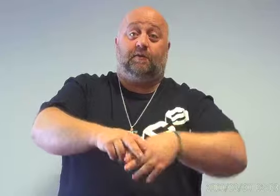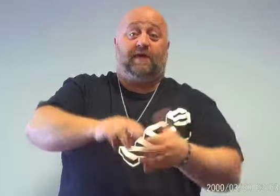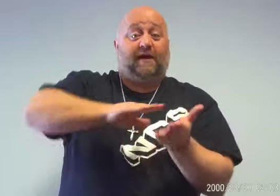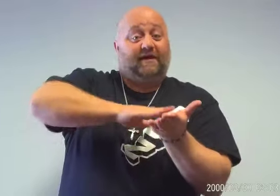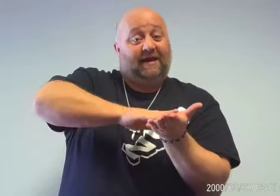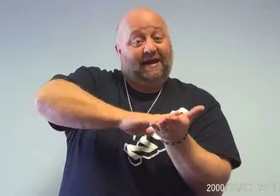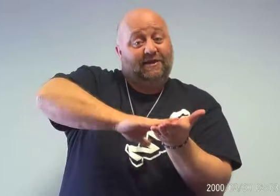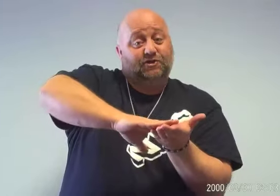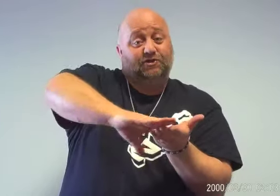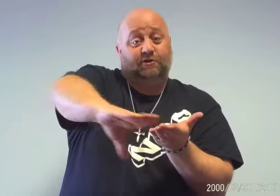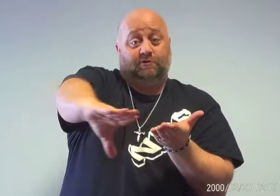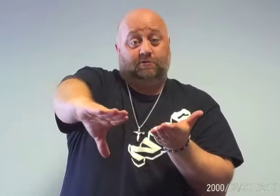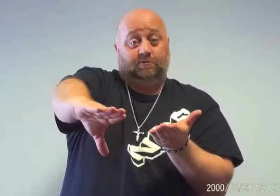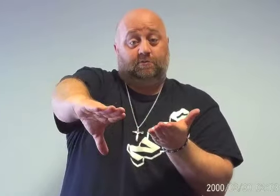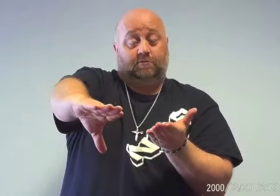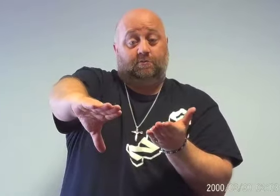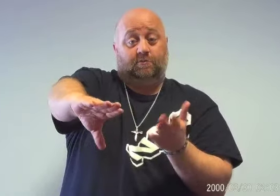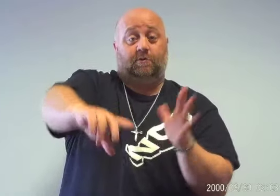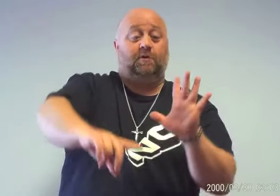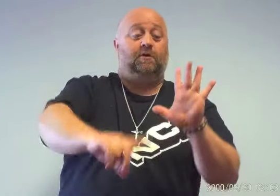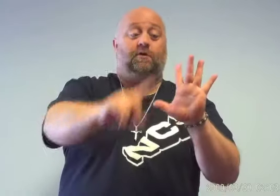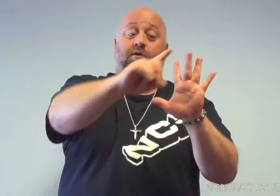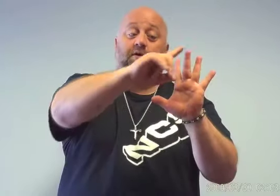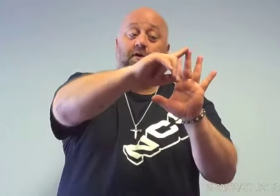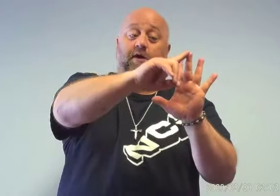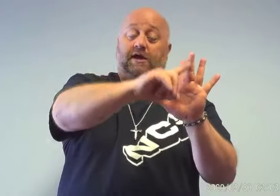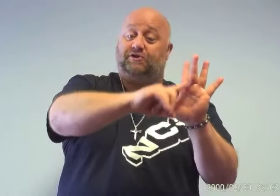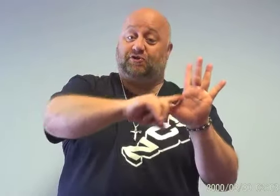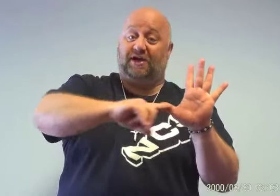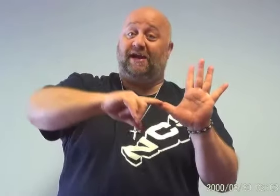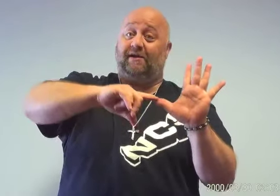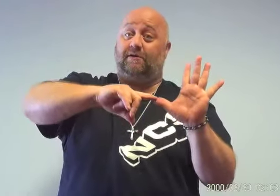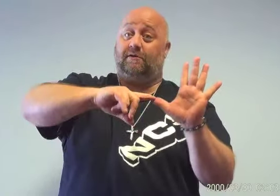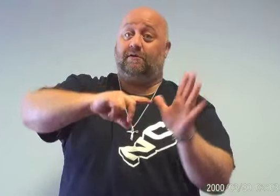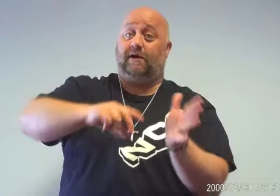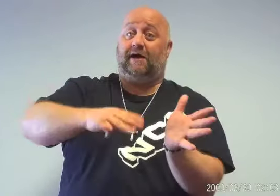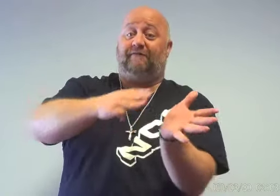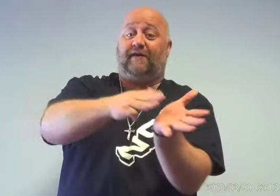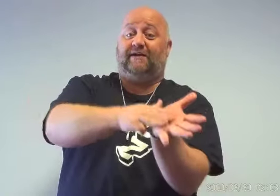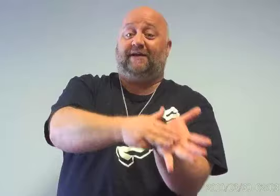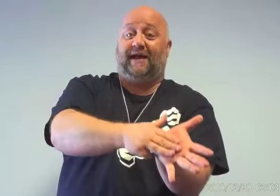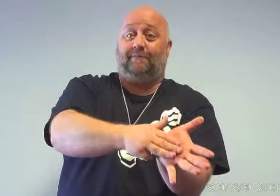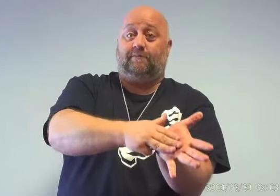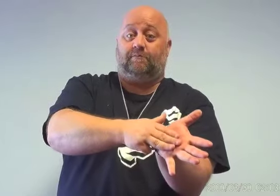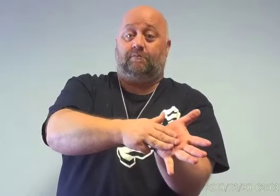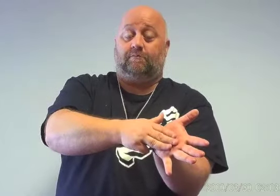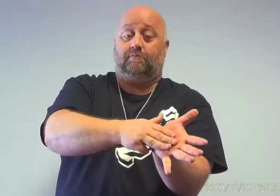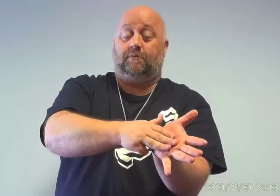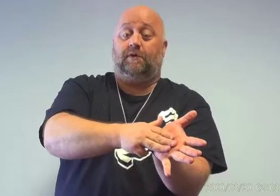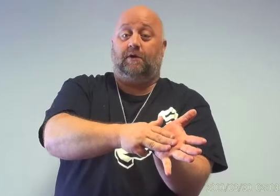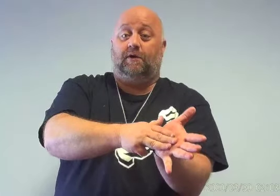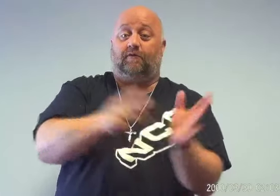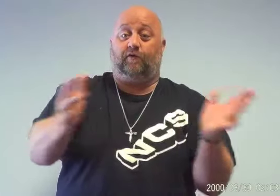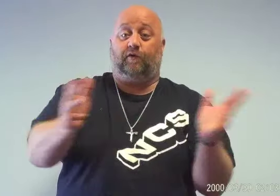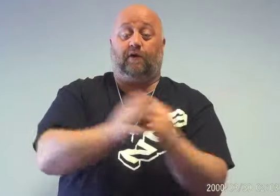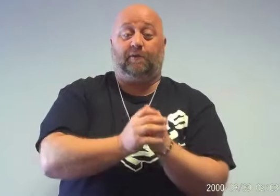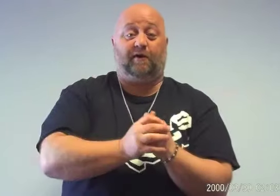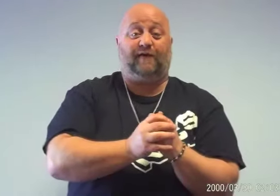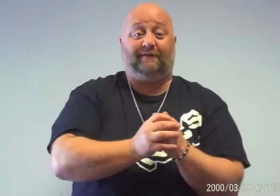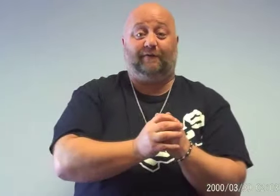we then had an H, a J, and finally an M. So I hope we got five out